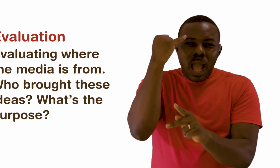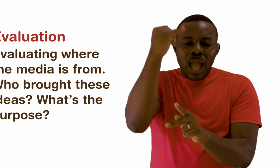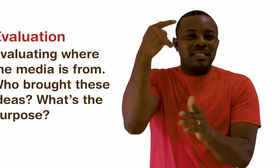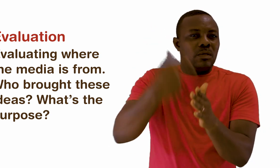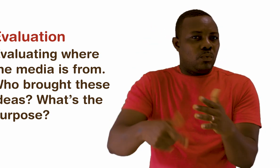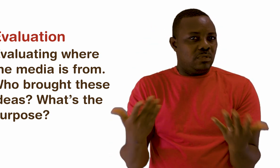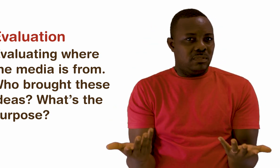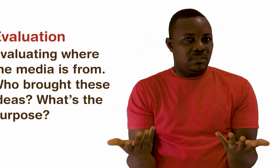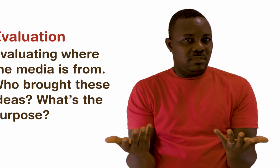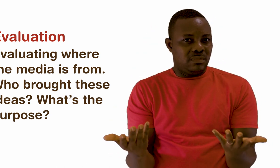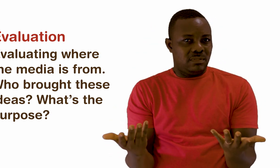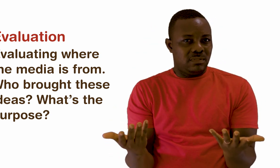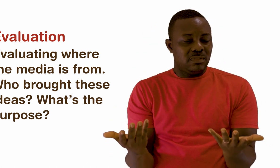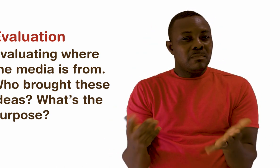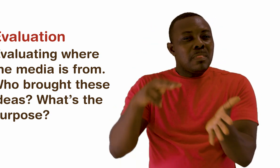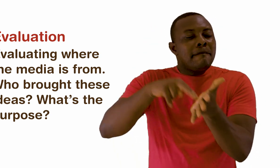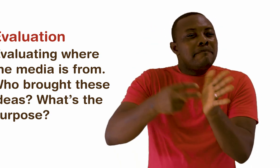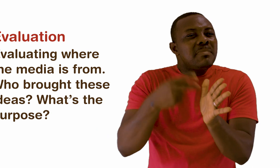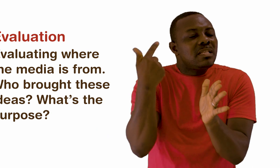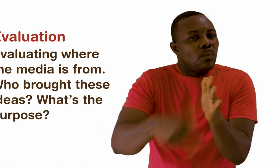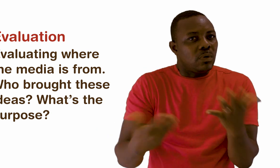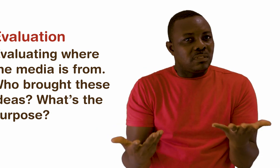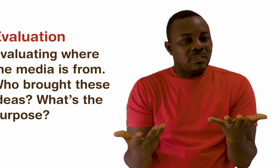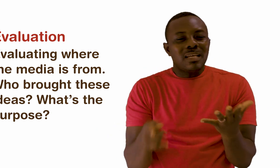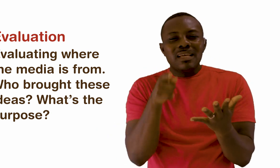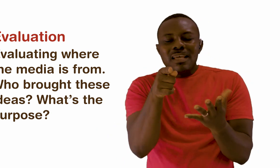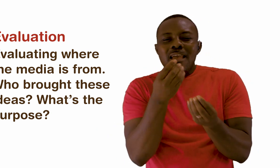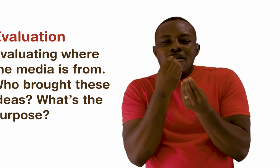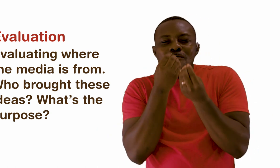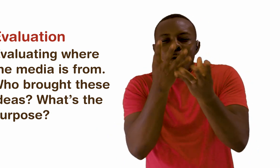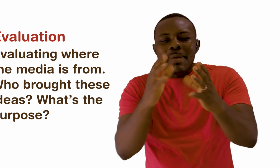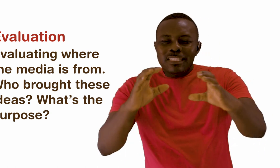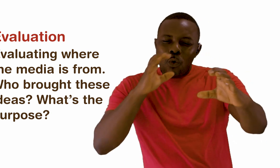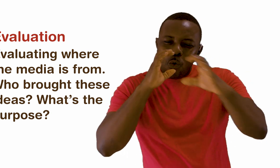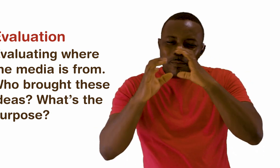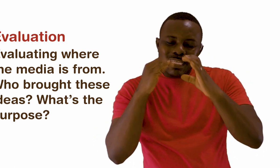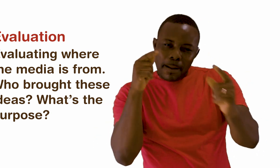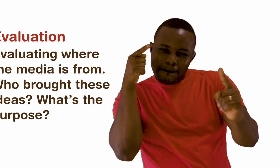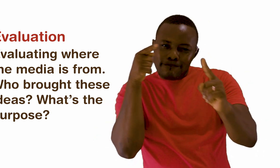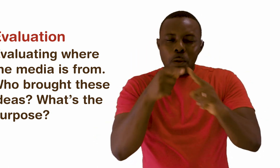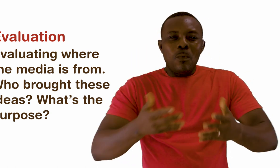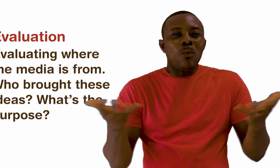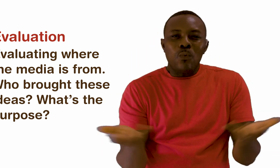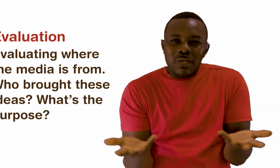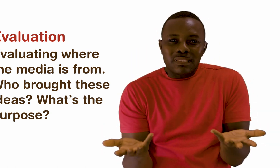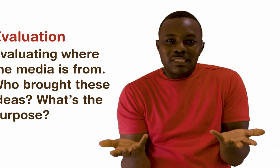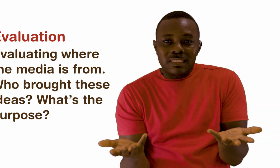these ideas to the table in the first place? What information is being communicated through this media and what are the ideas and motivations